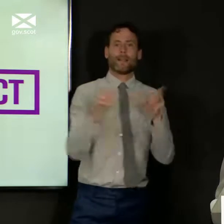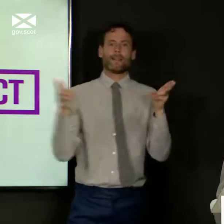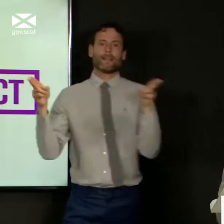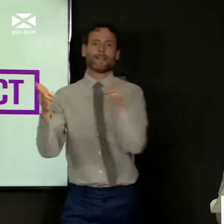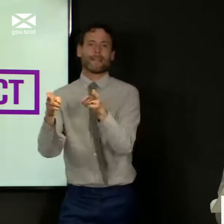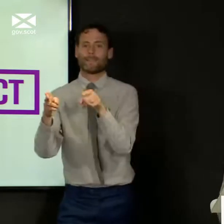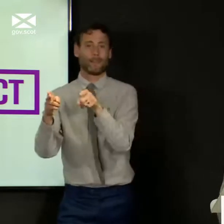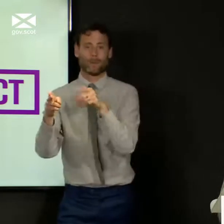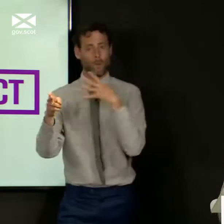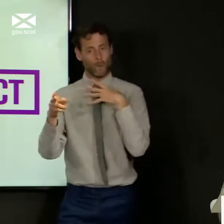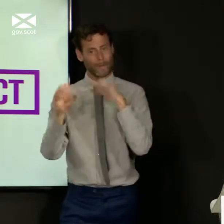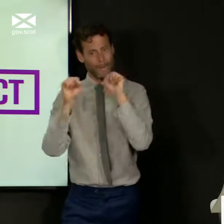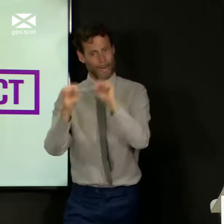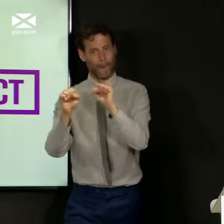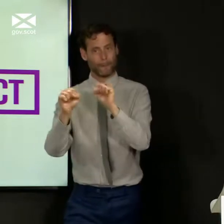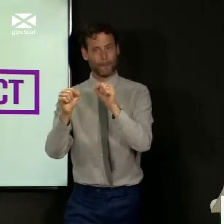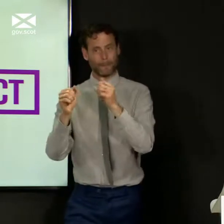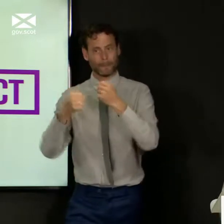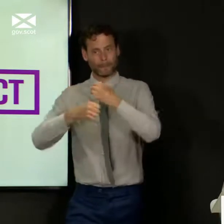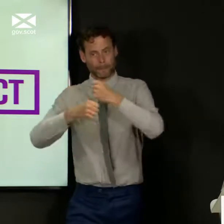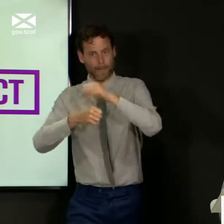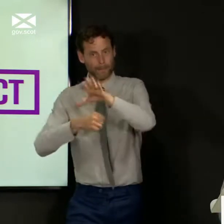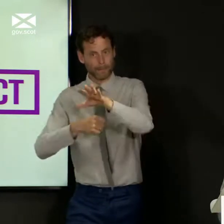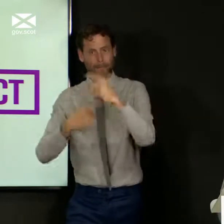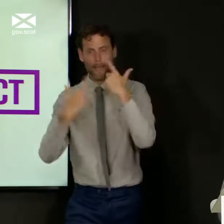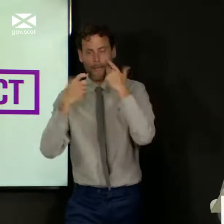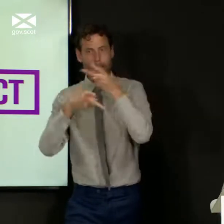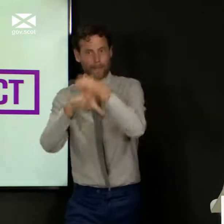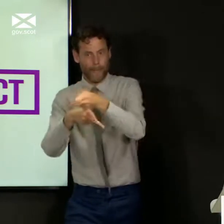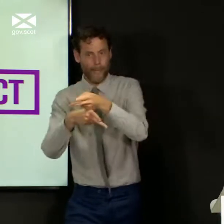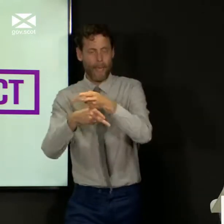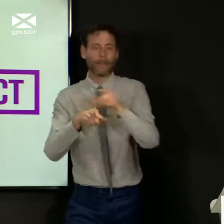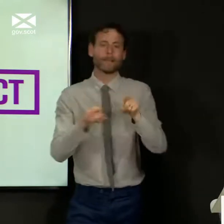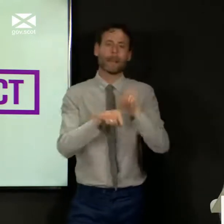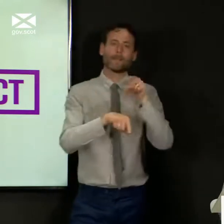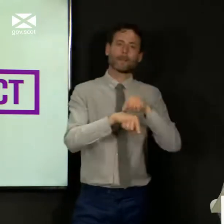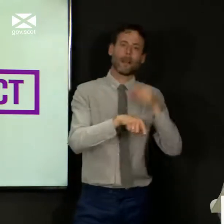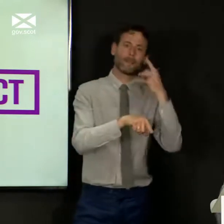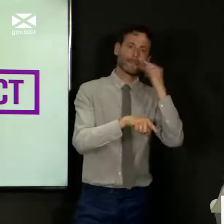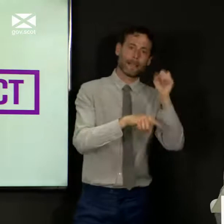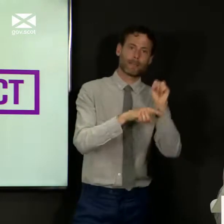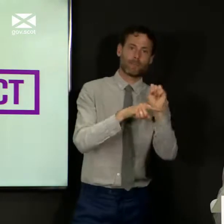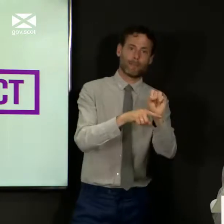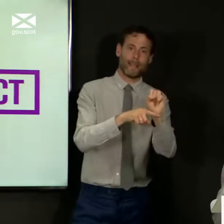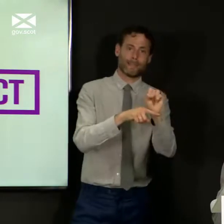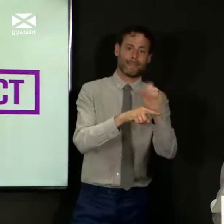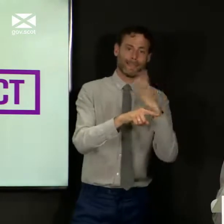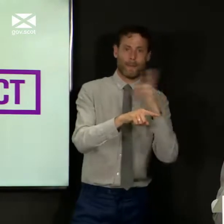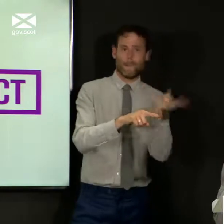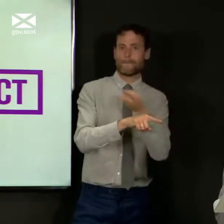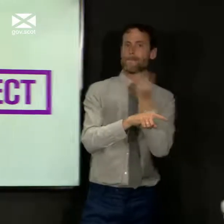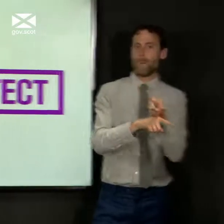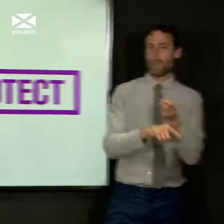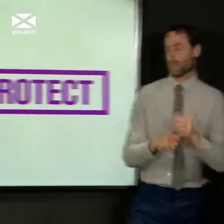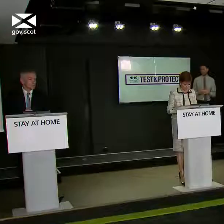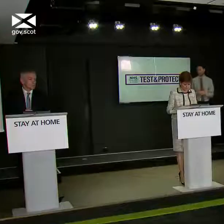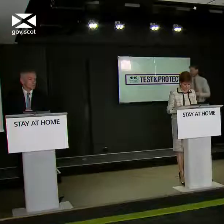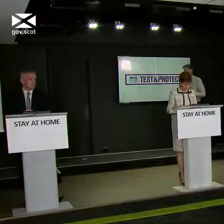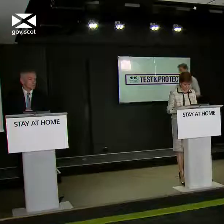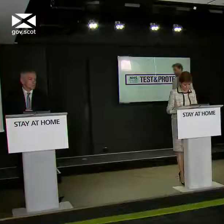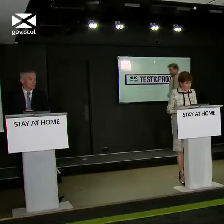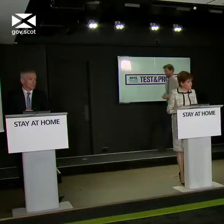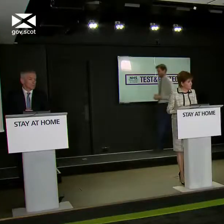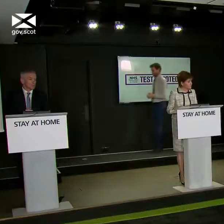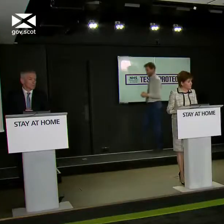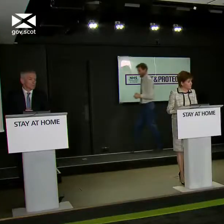We manage both so that we are able to give people the care, the protection, and the support that they need. Okay.